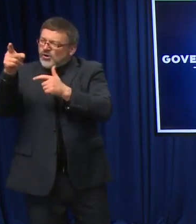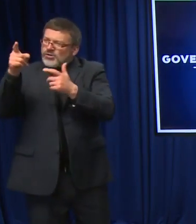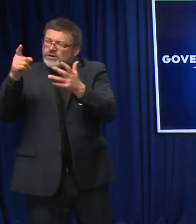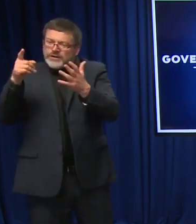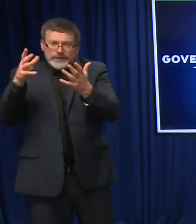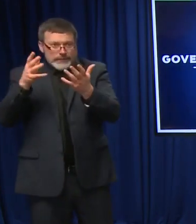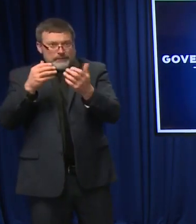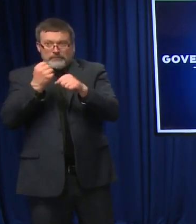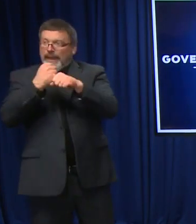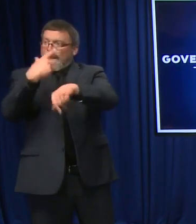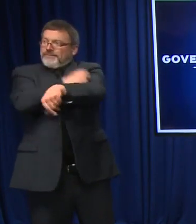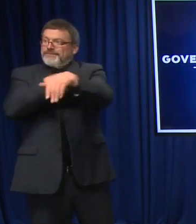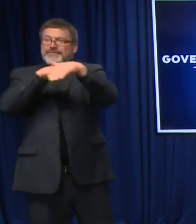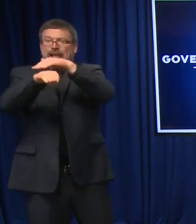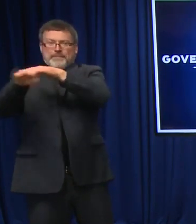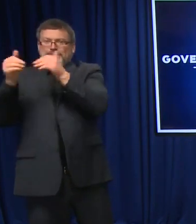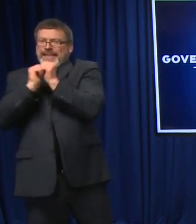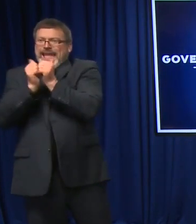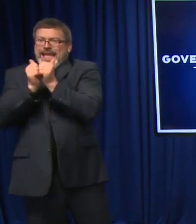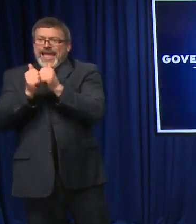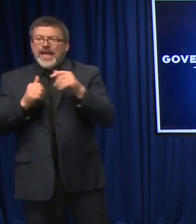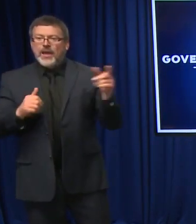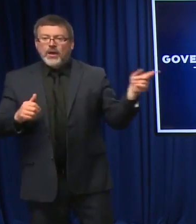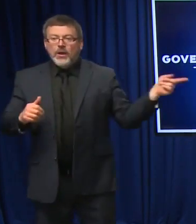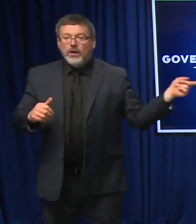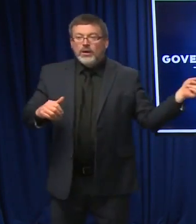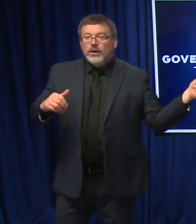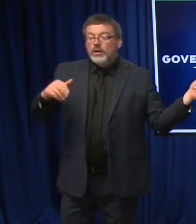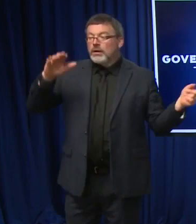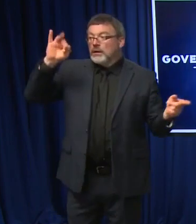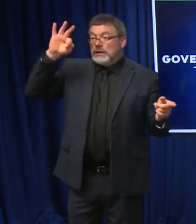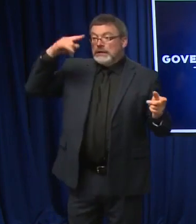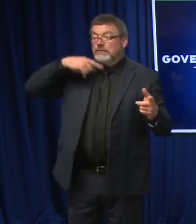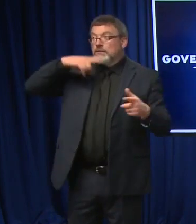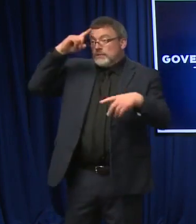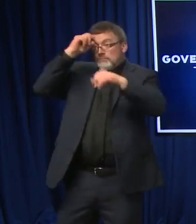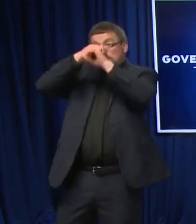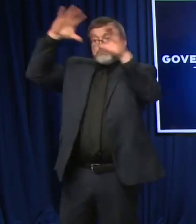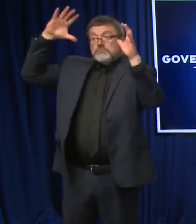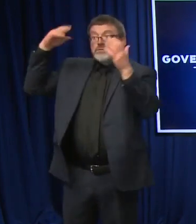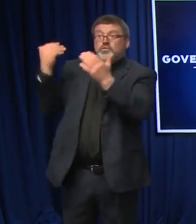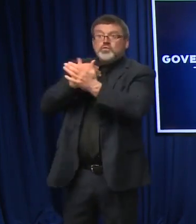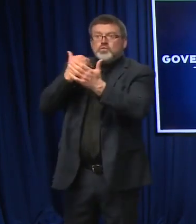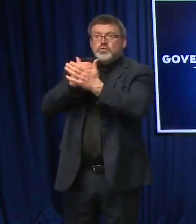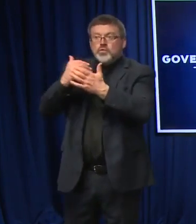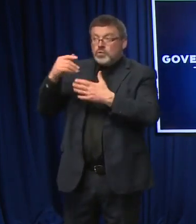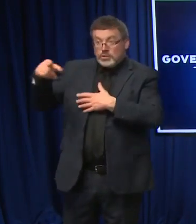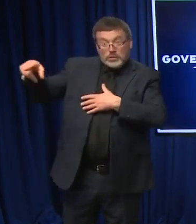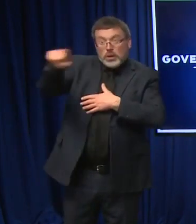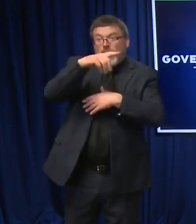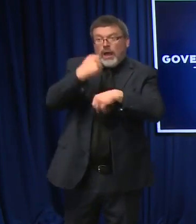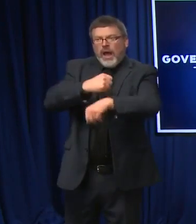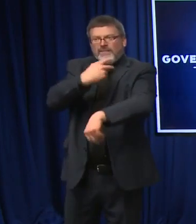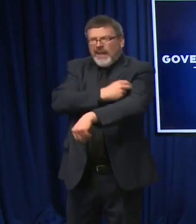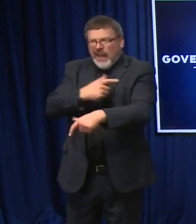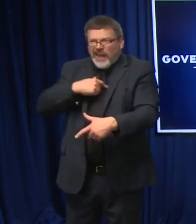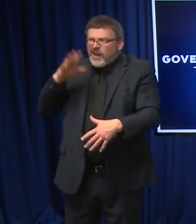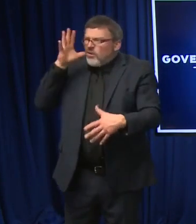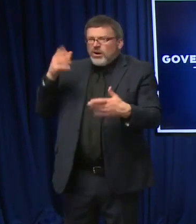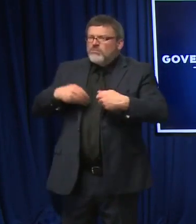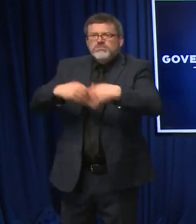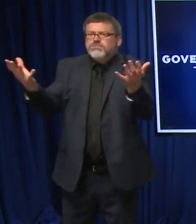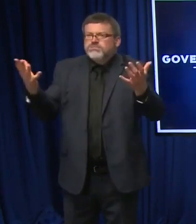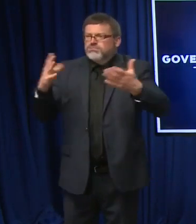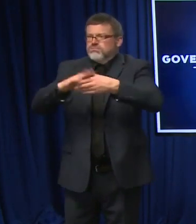any idea that is out there that we think can move the needle, as you said, on getting the people their initial vaccination, we're utilizing it. We're leaving nothing on the table.